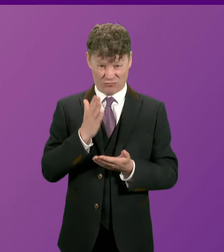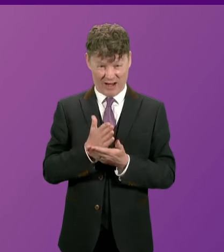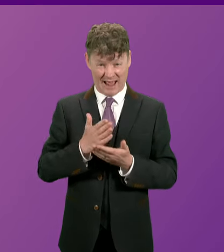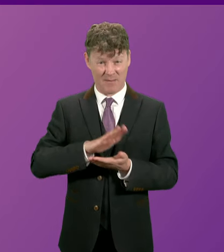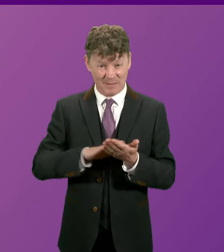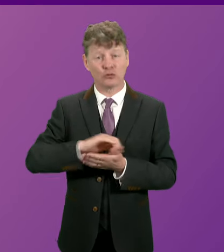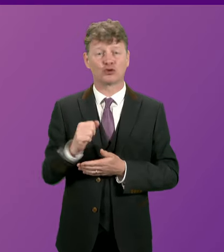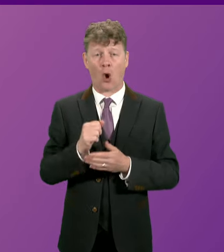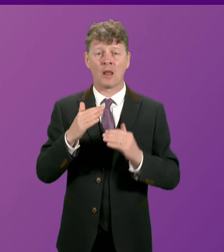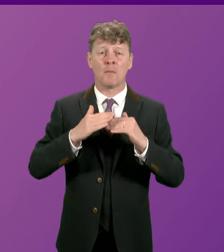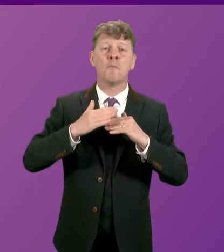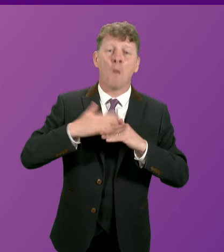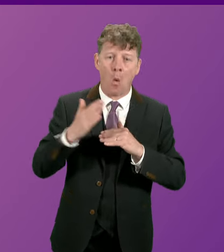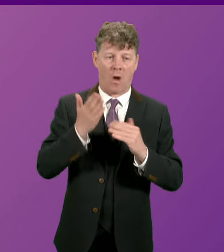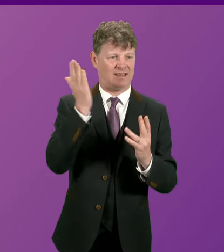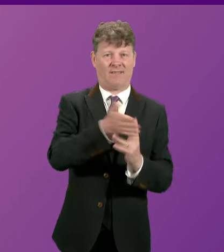First Minister?